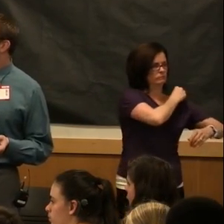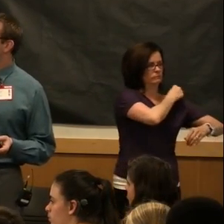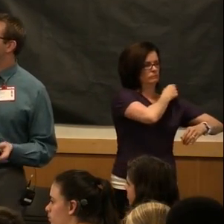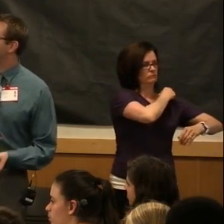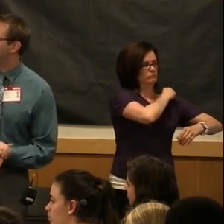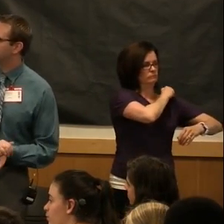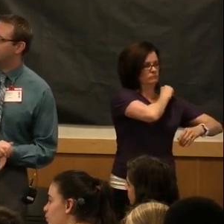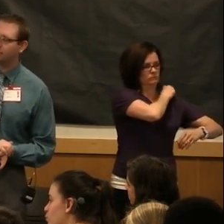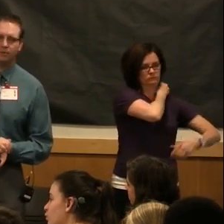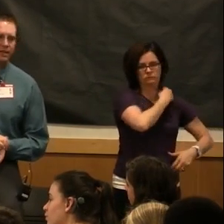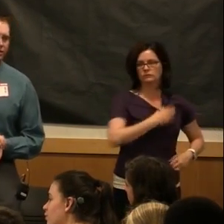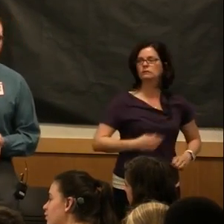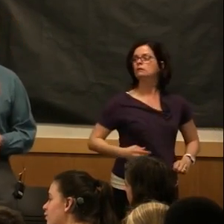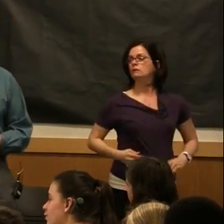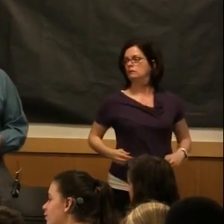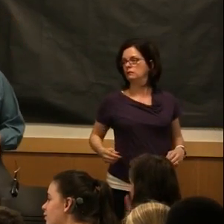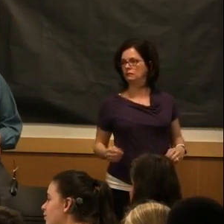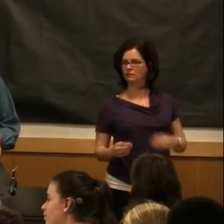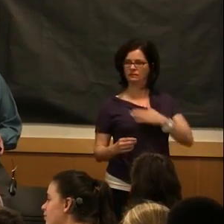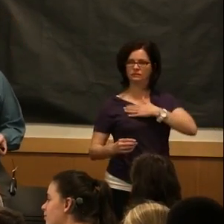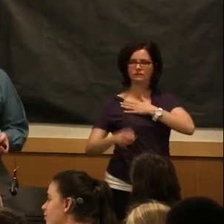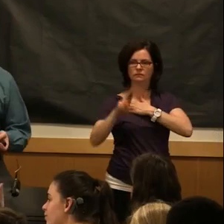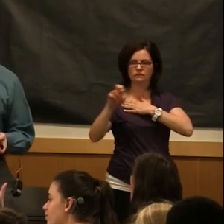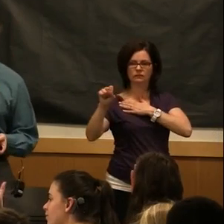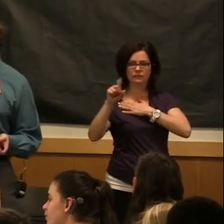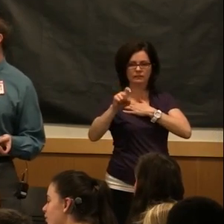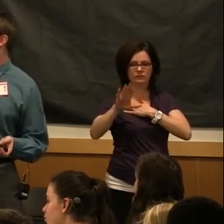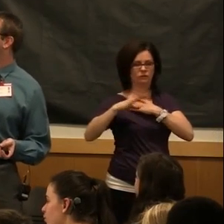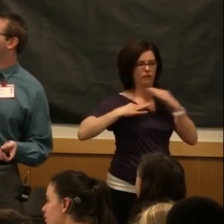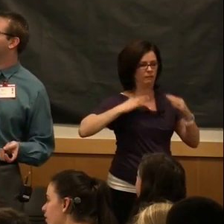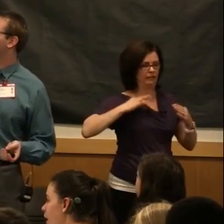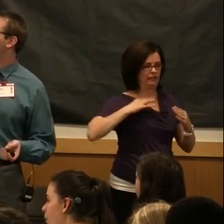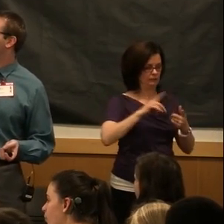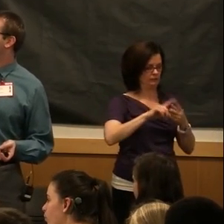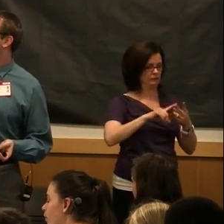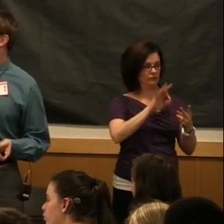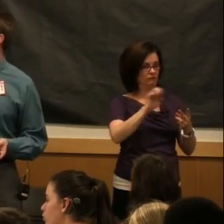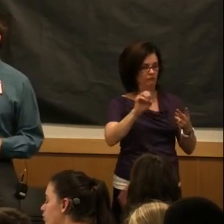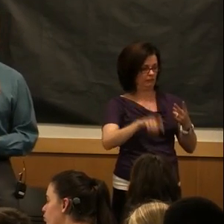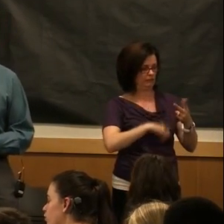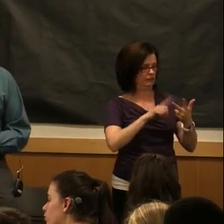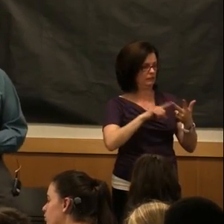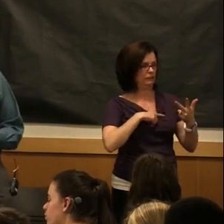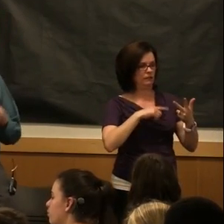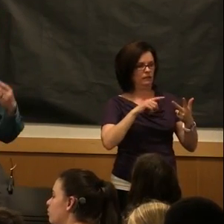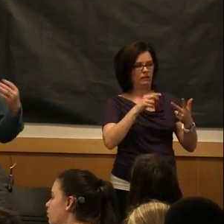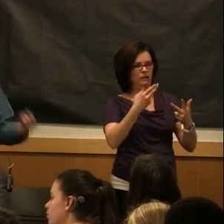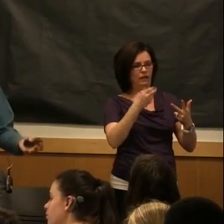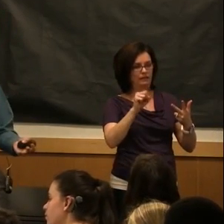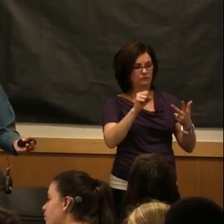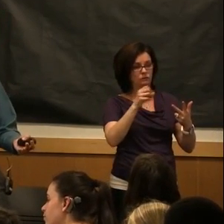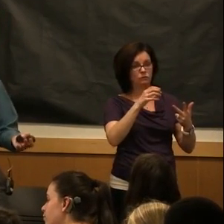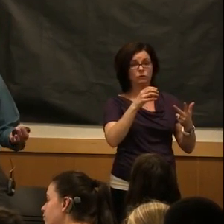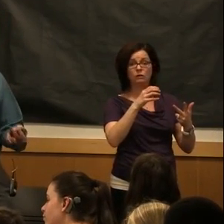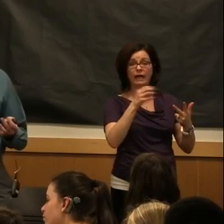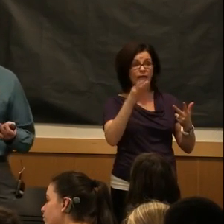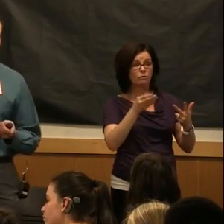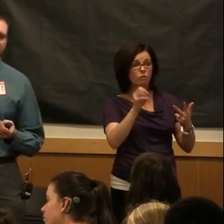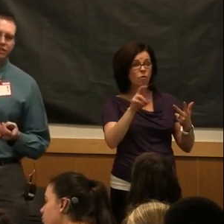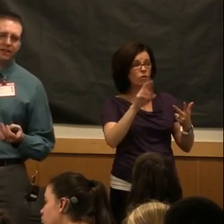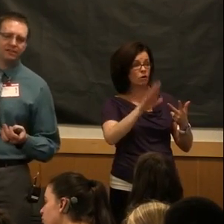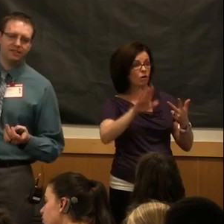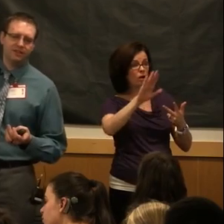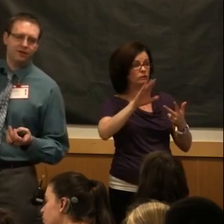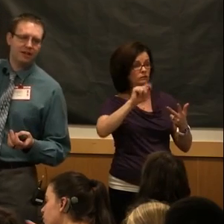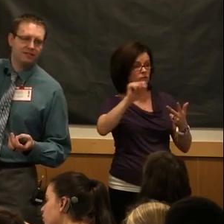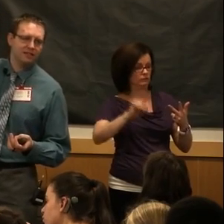So, at UCCS, we need your application. We need your application fee, your official high school and or college transcripts, and